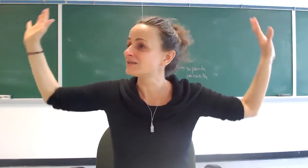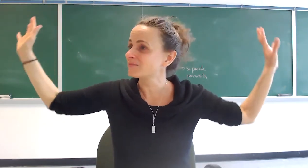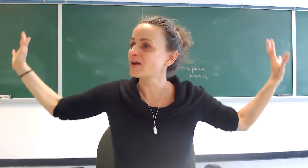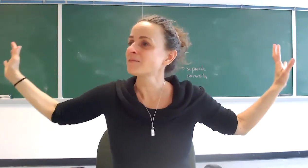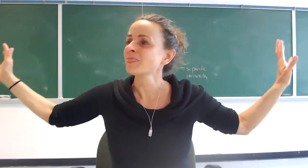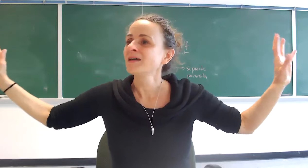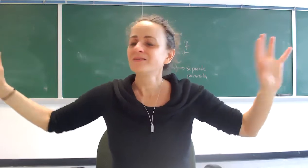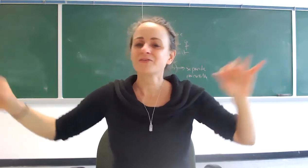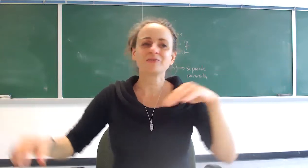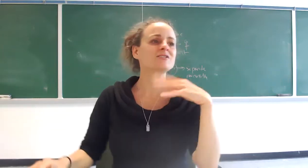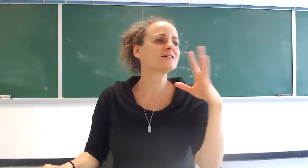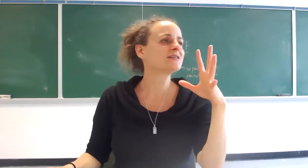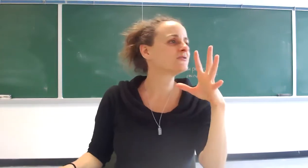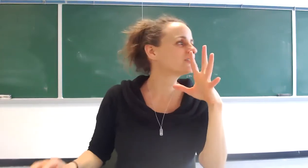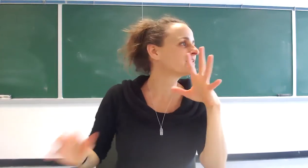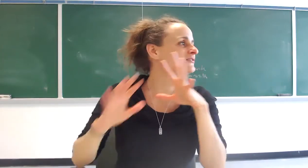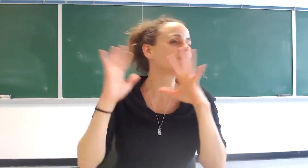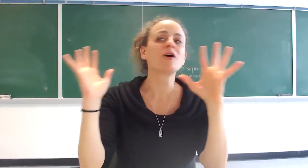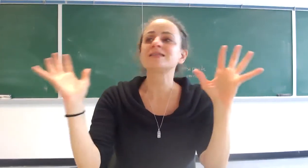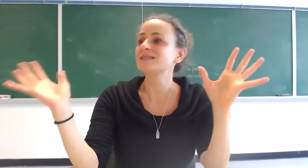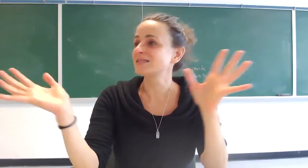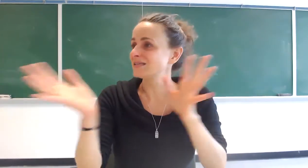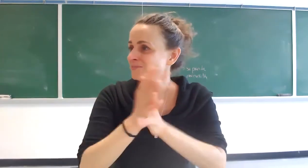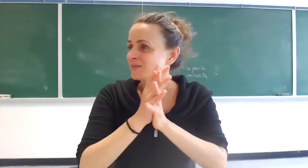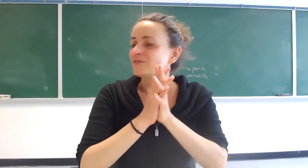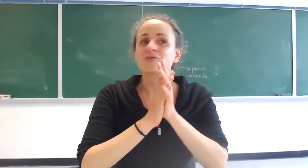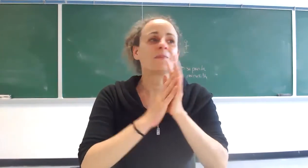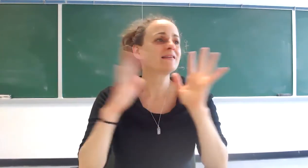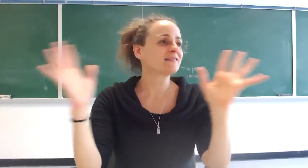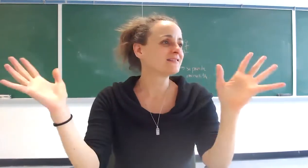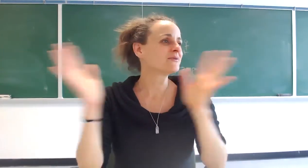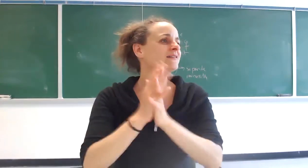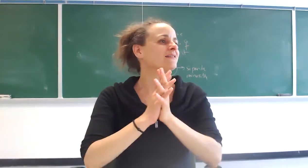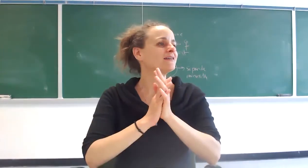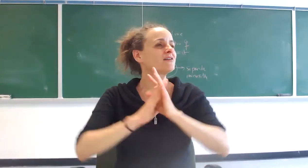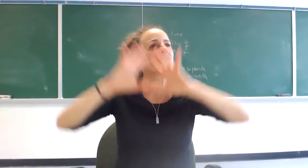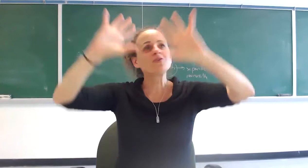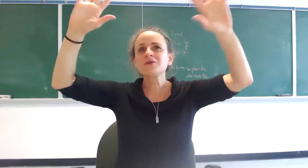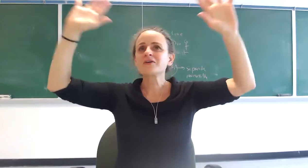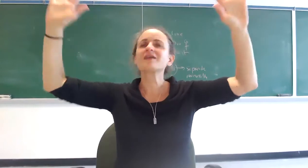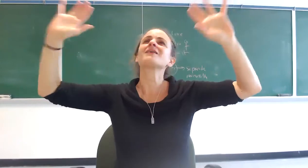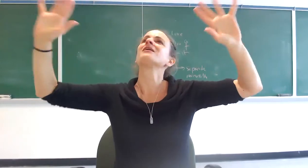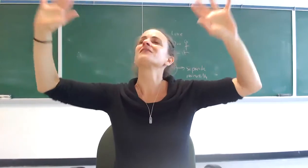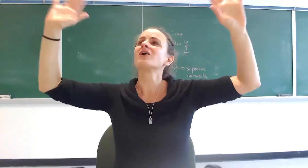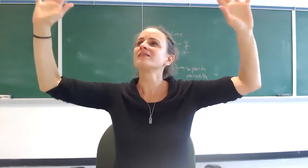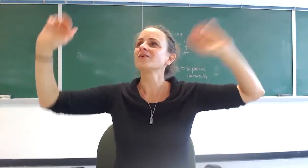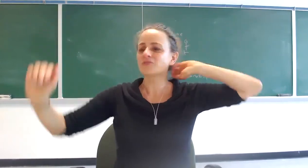right so nietzsche is saying christianity is just wild disney for the masses right it's like it's all going to be okay right god is in control